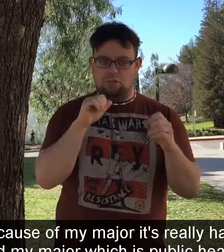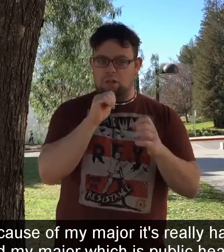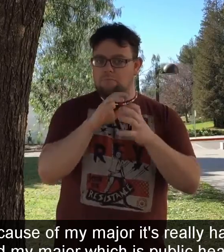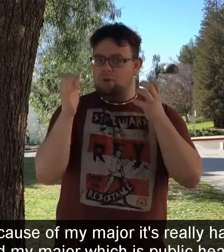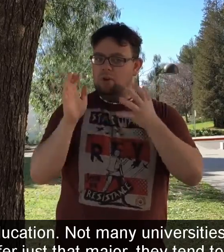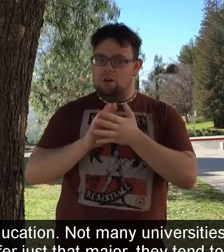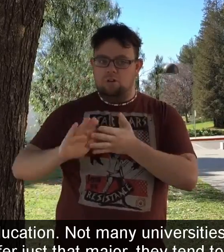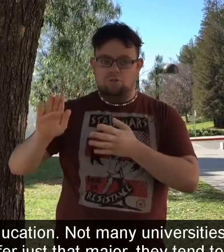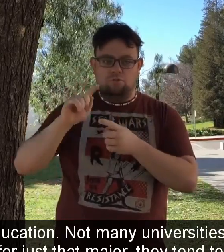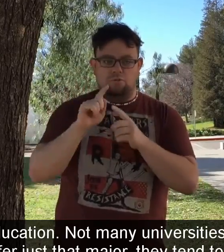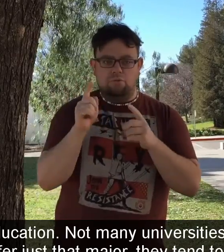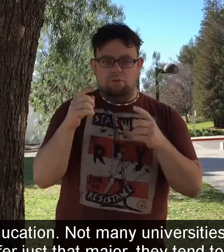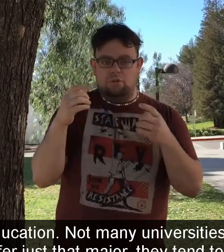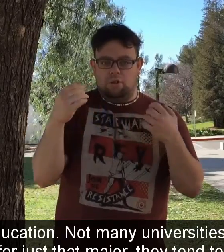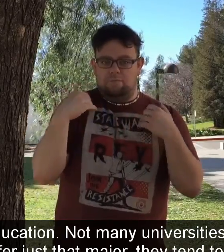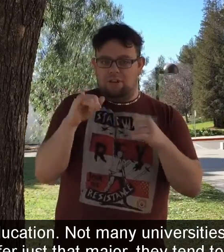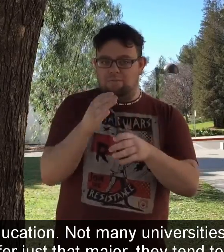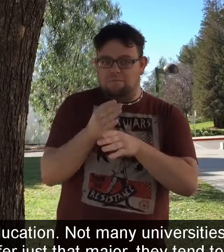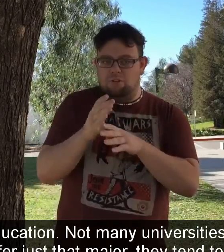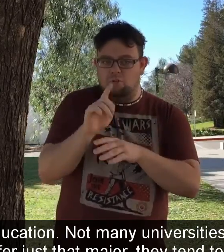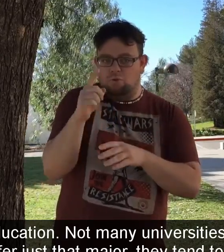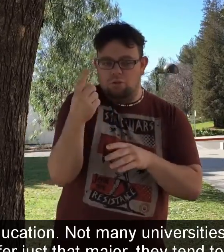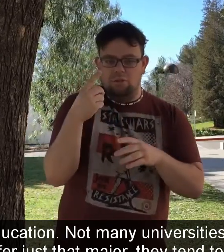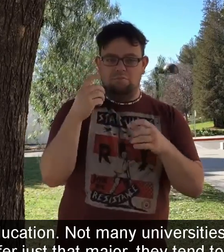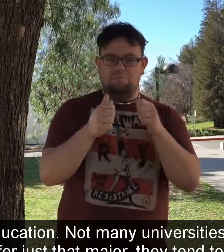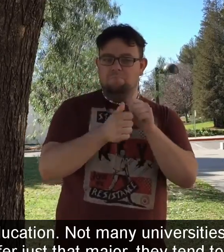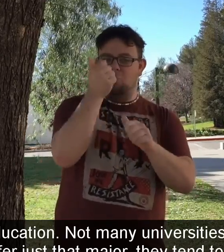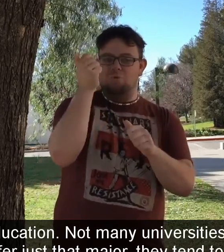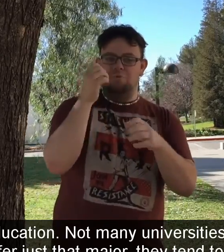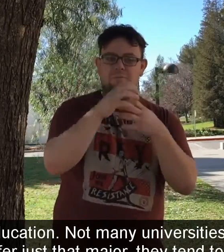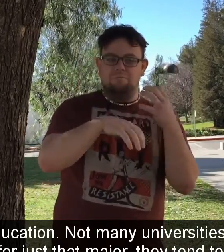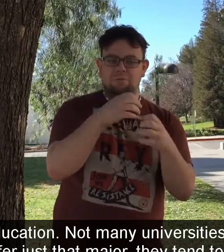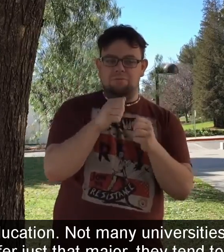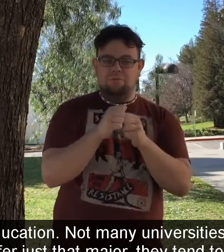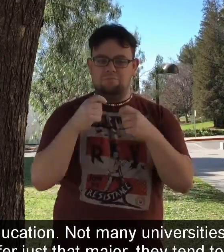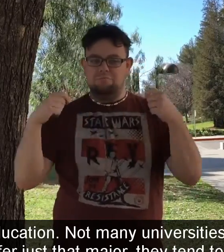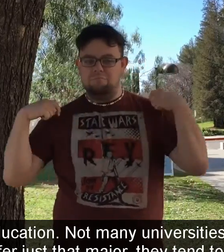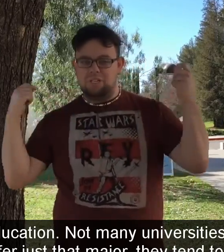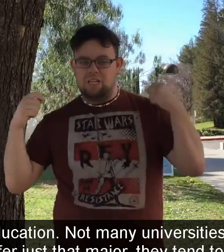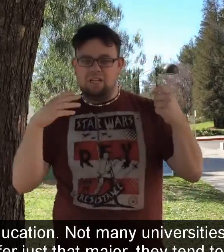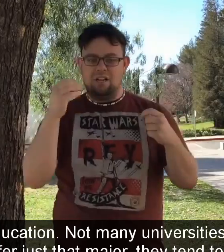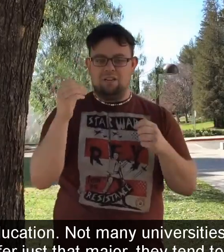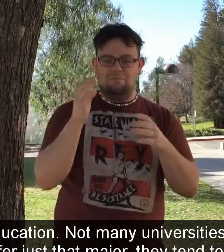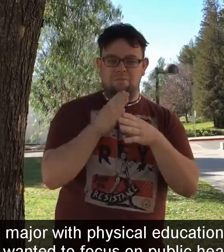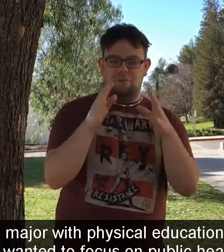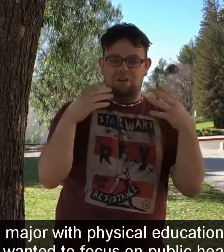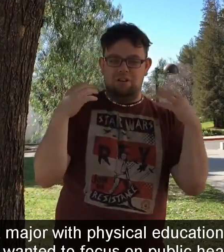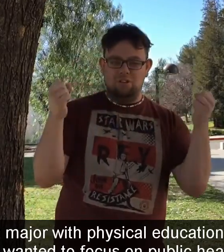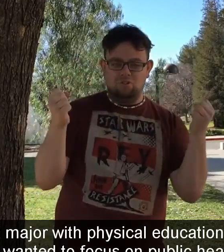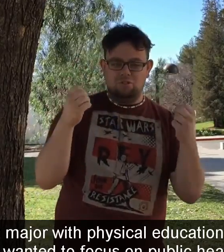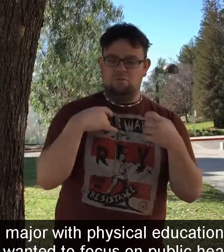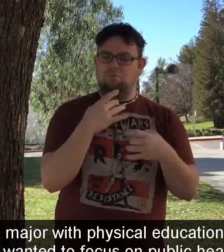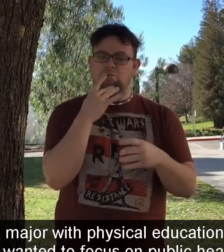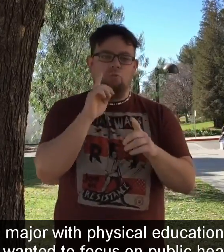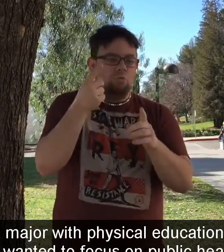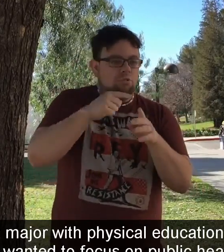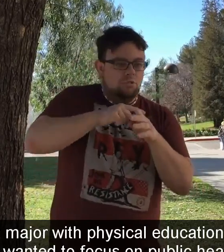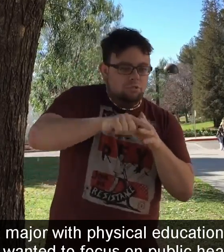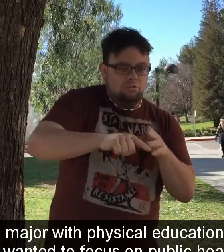public health education. Not many universities will offer just that major. They tend to mix that major with physical